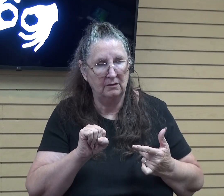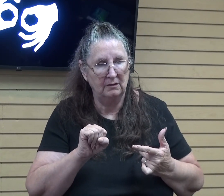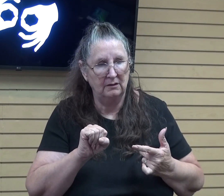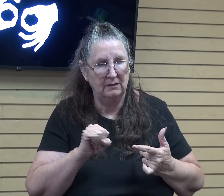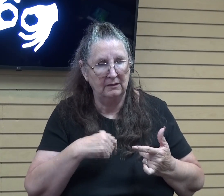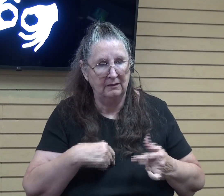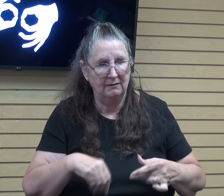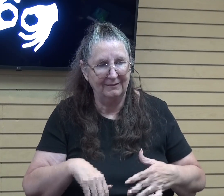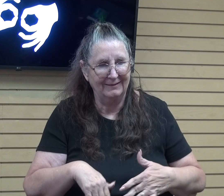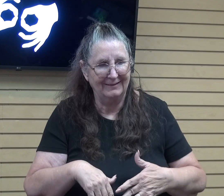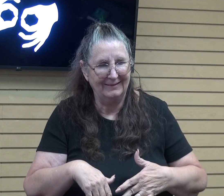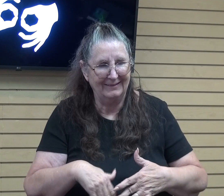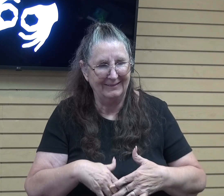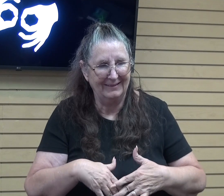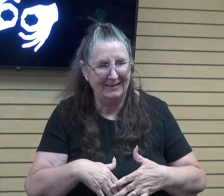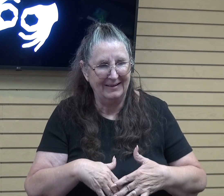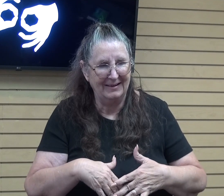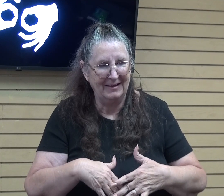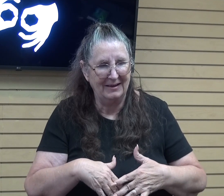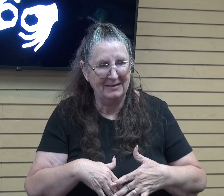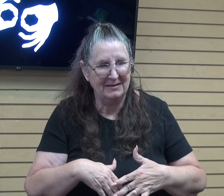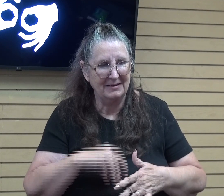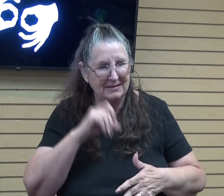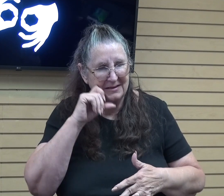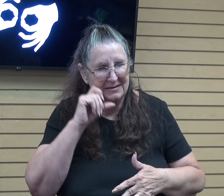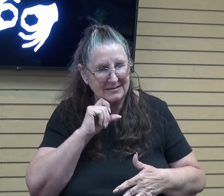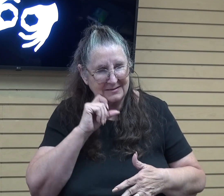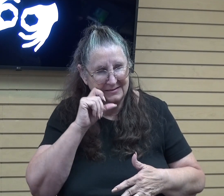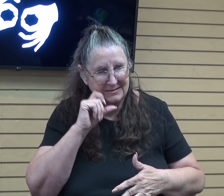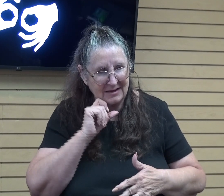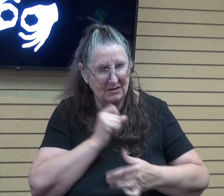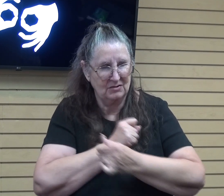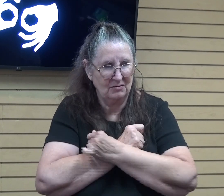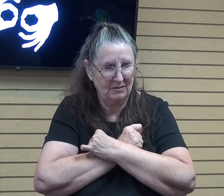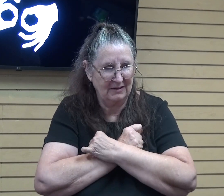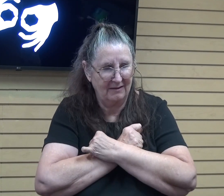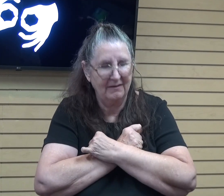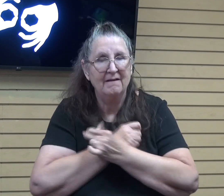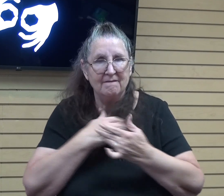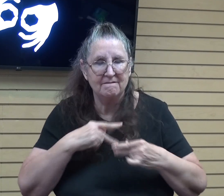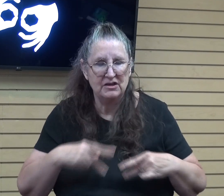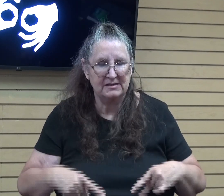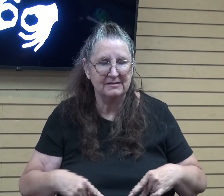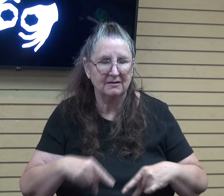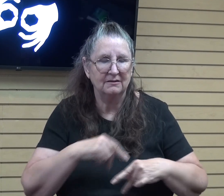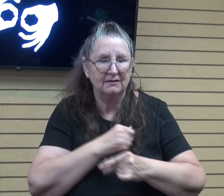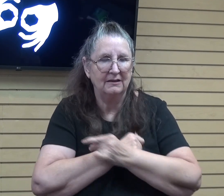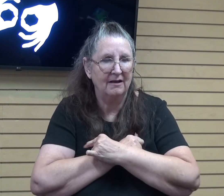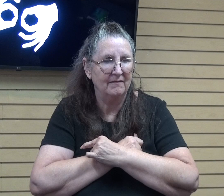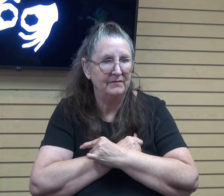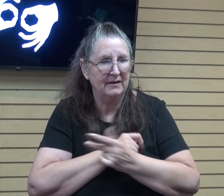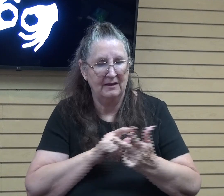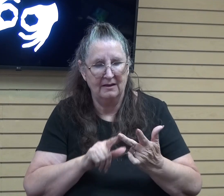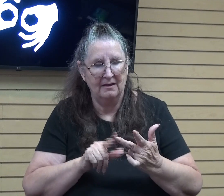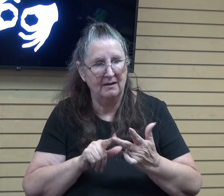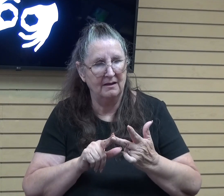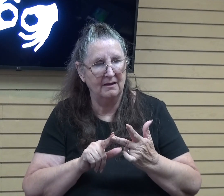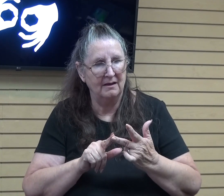There's eros, excuse me. There's eros, which is physical love. And then there's falejo,